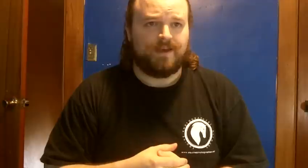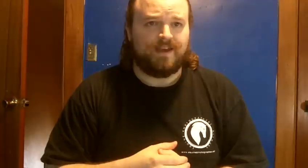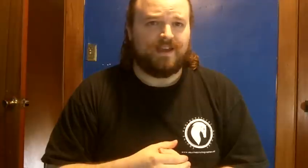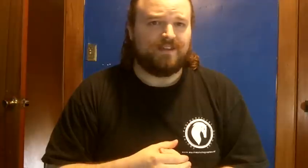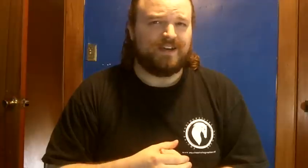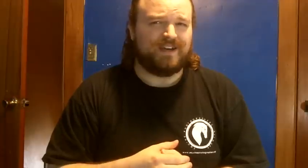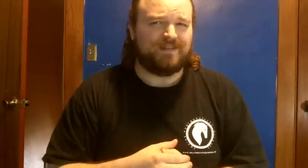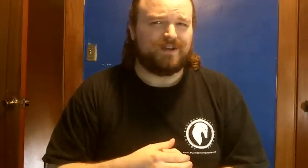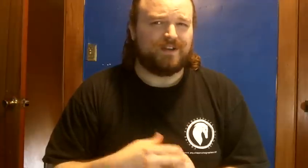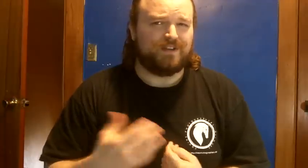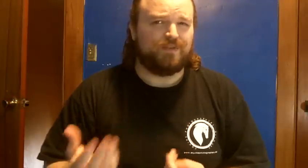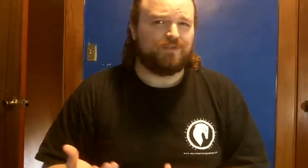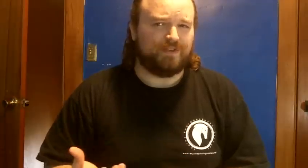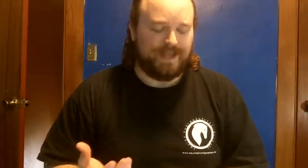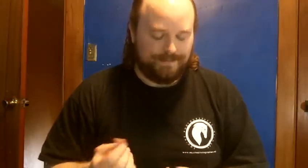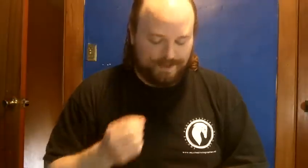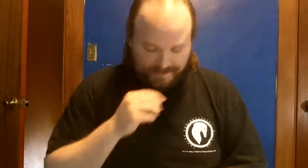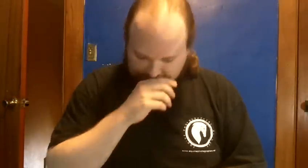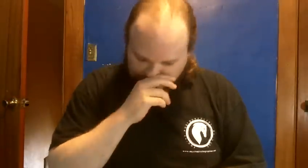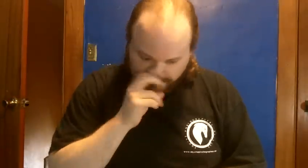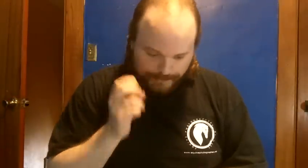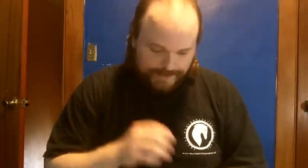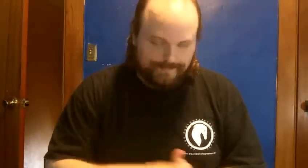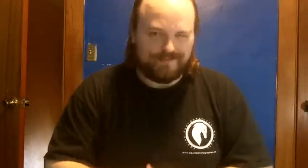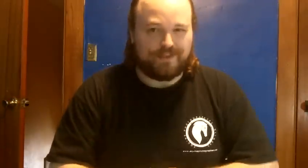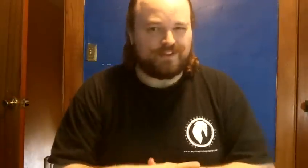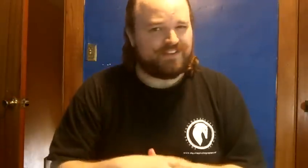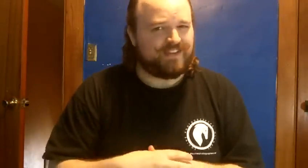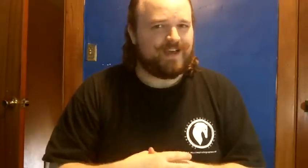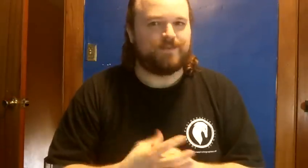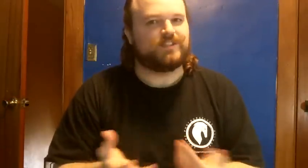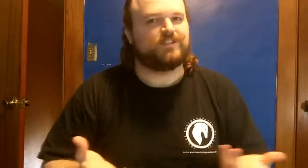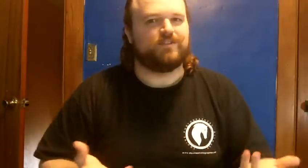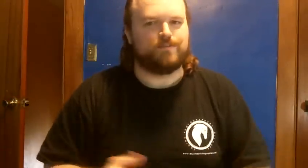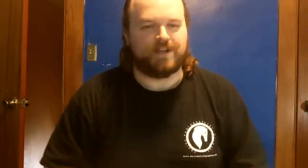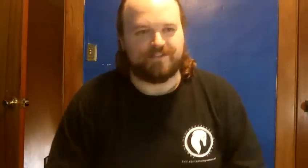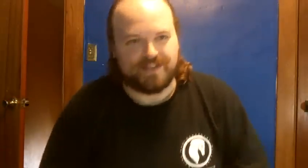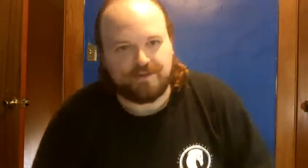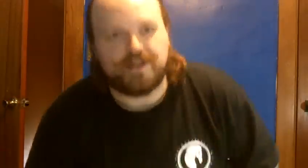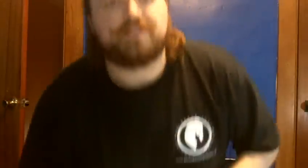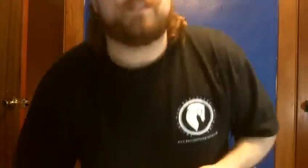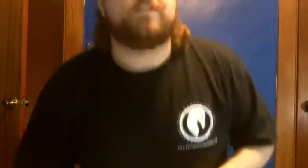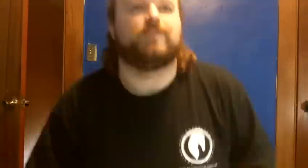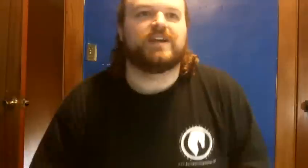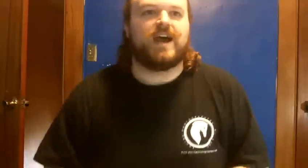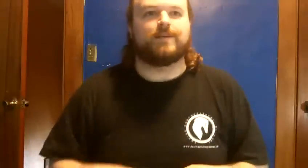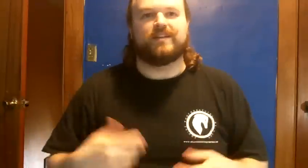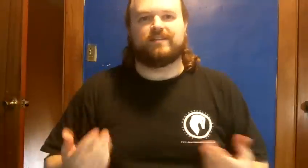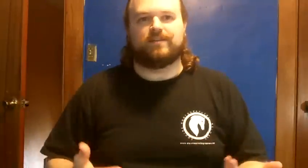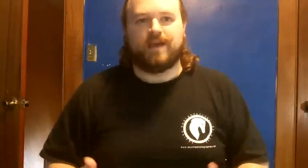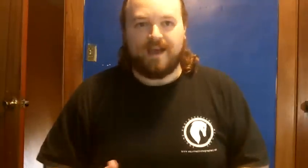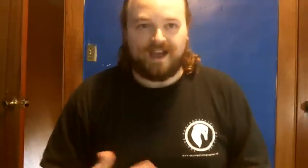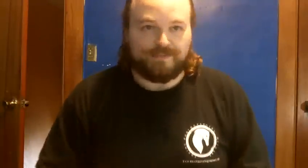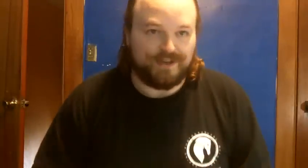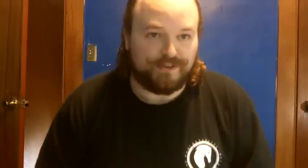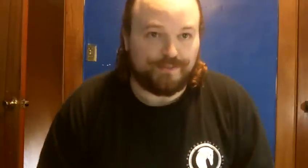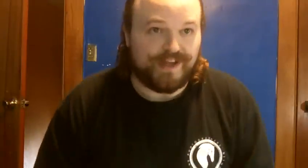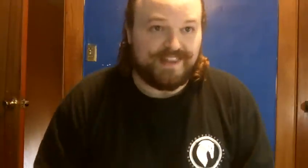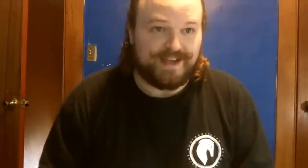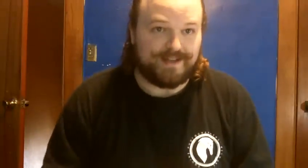and a username a youtuber named the Lisette I'm not sure if I'm pronouncing that correctly left me a comment asked me to explain that